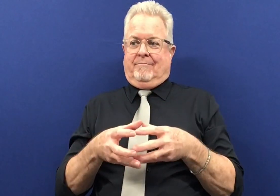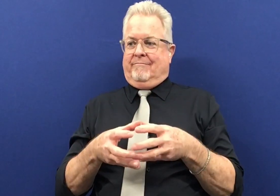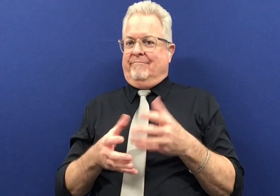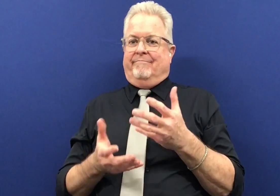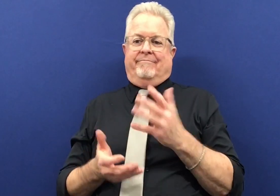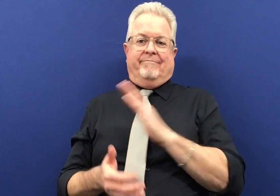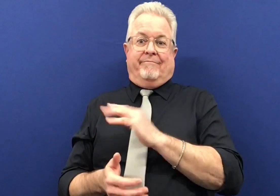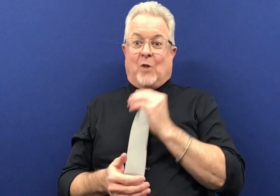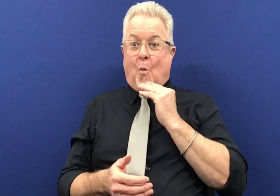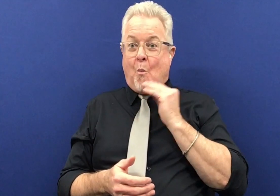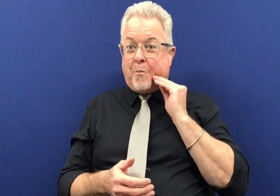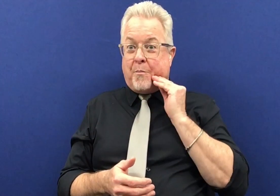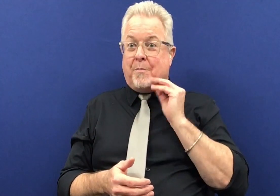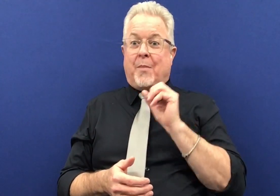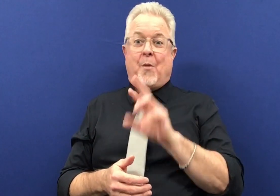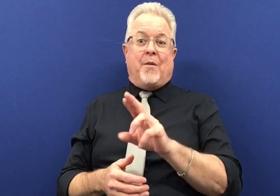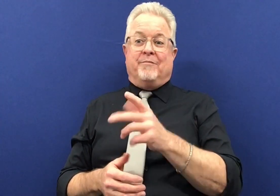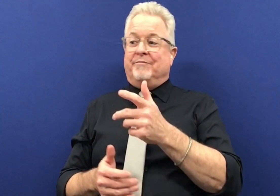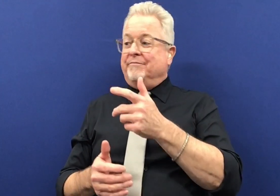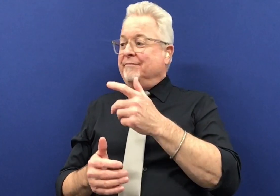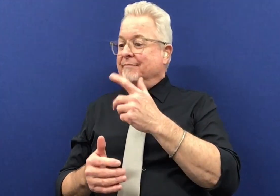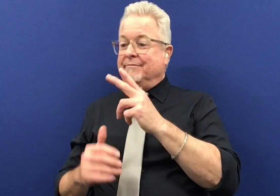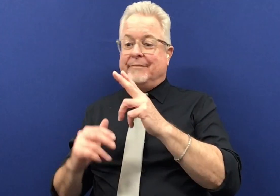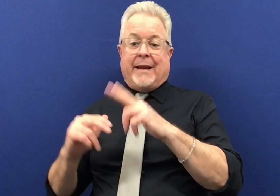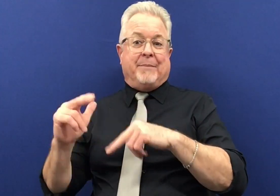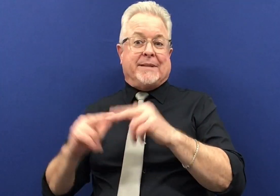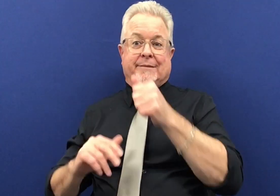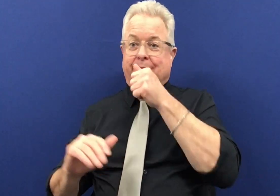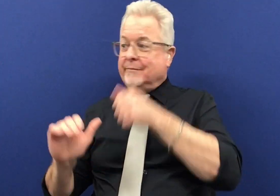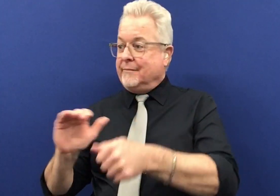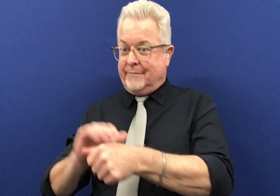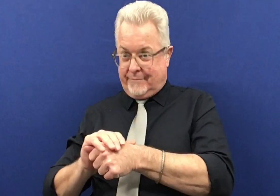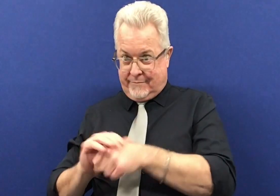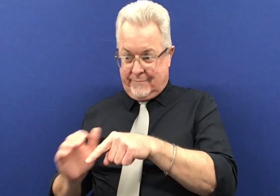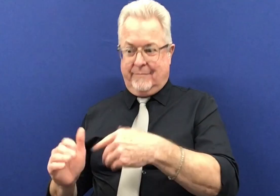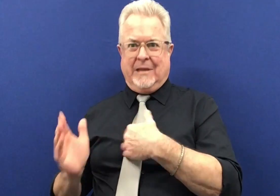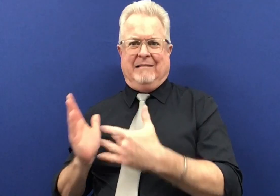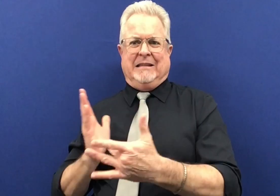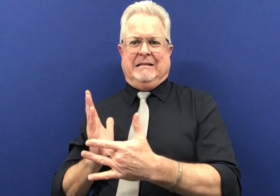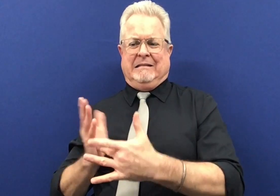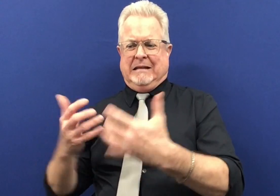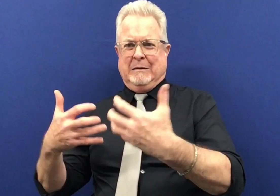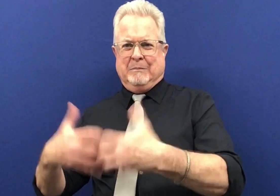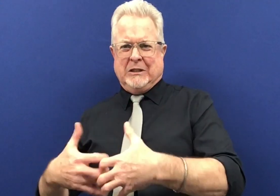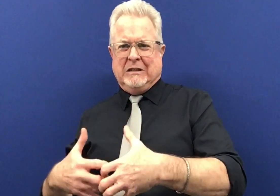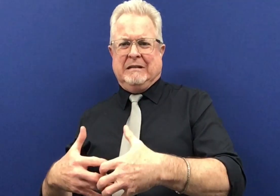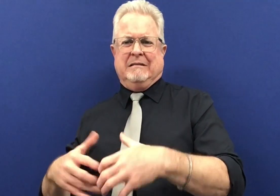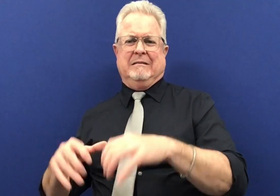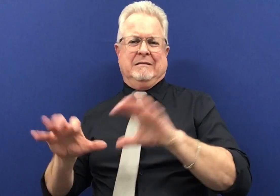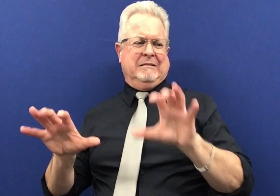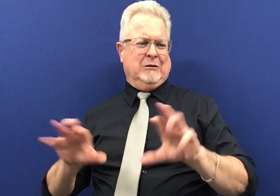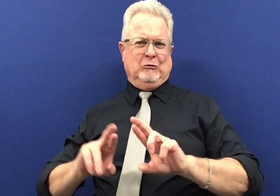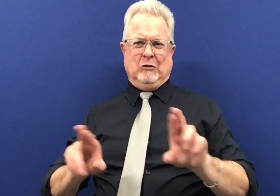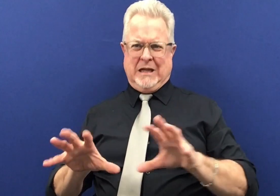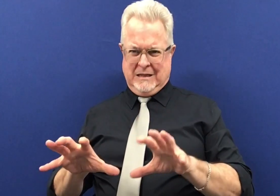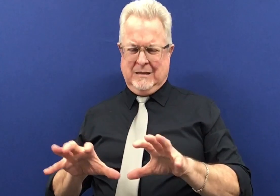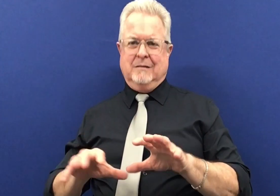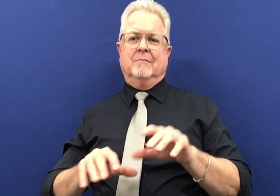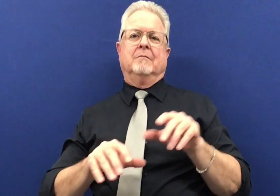scammers will get together maybe in a building or in a home or whatever they have machines and the